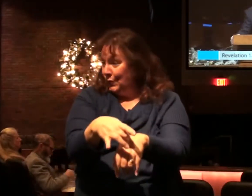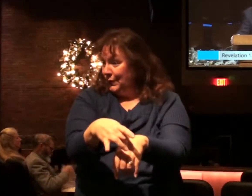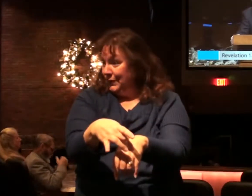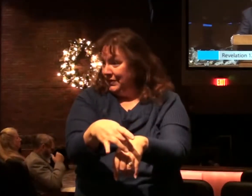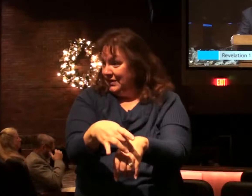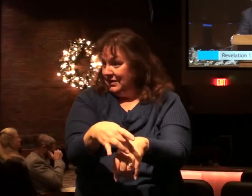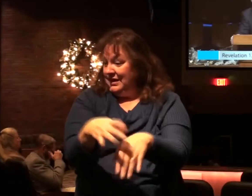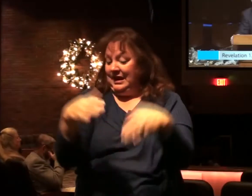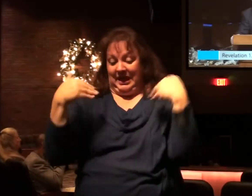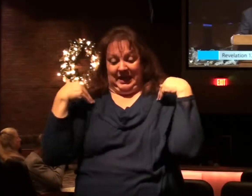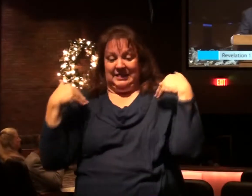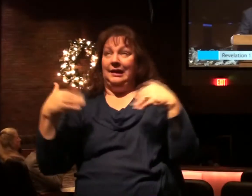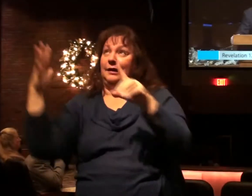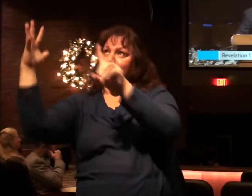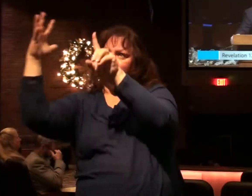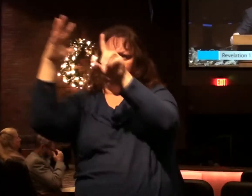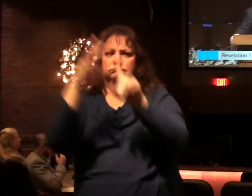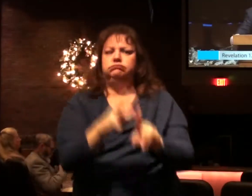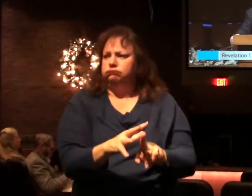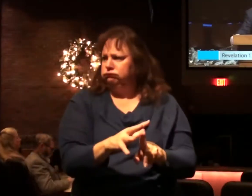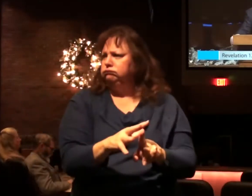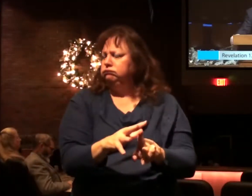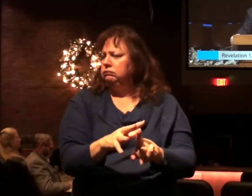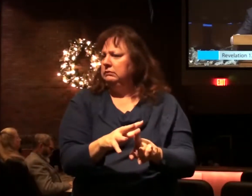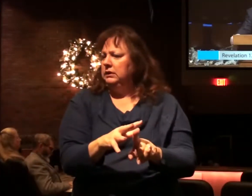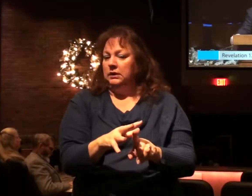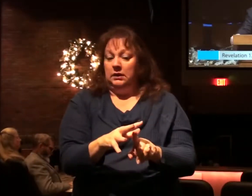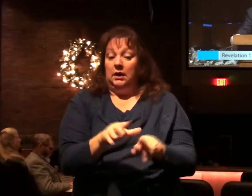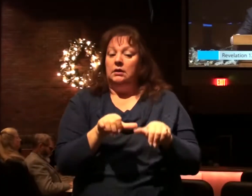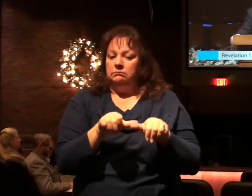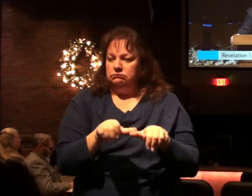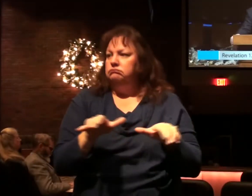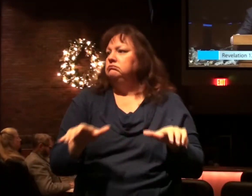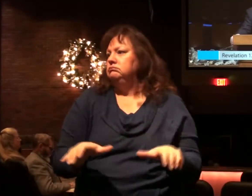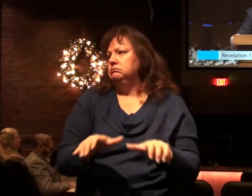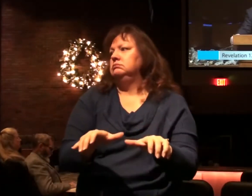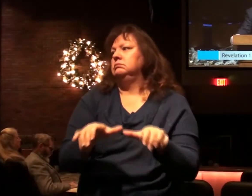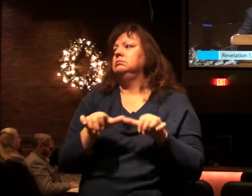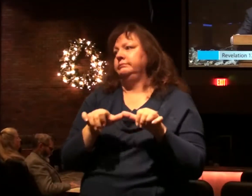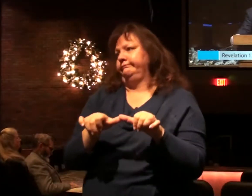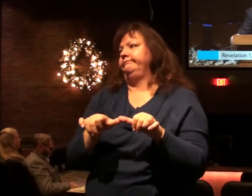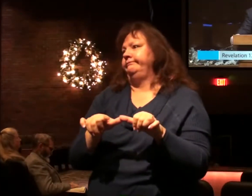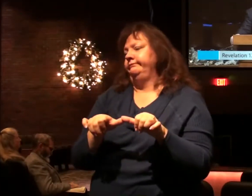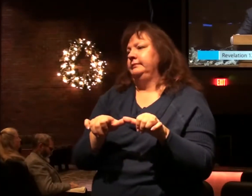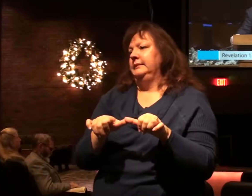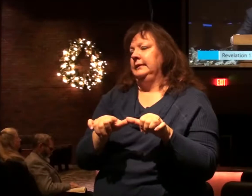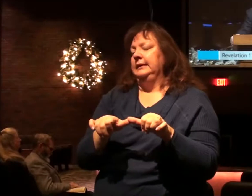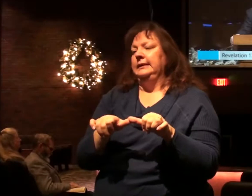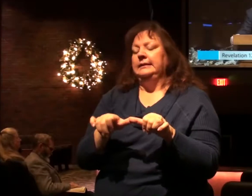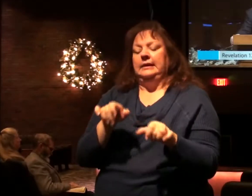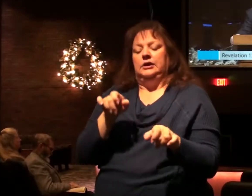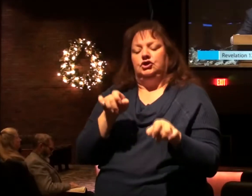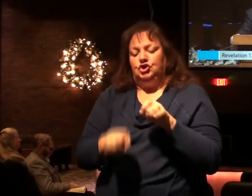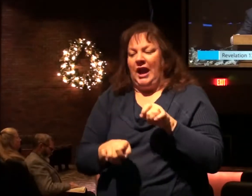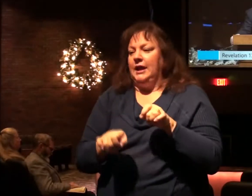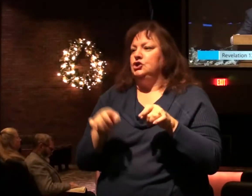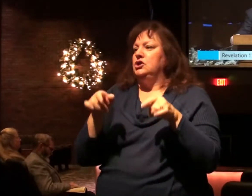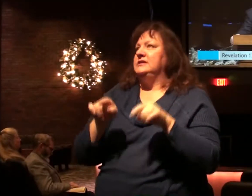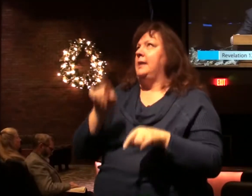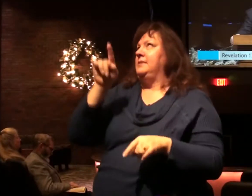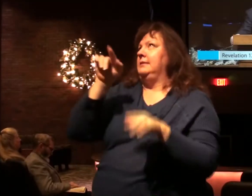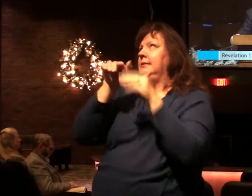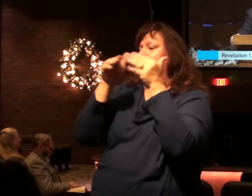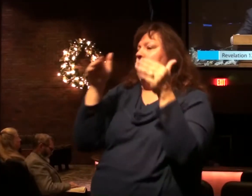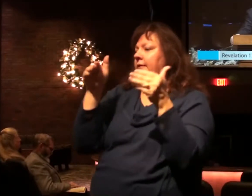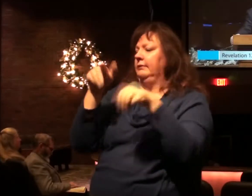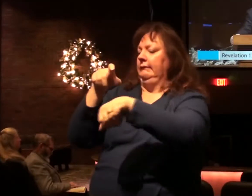his angels were thrown down with him. No, he hasn't ceased to function. there's just a change that has occurred now